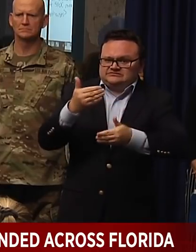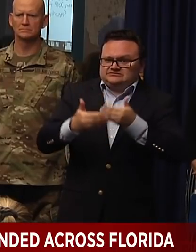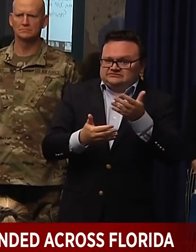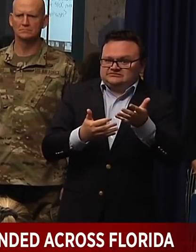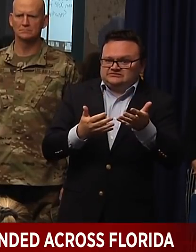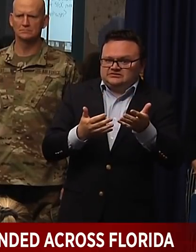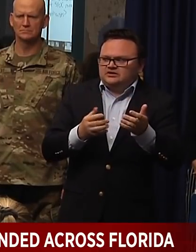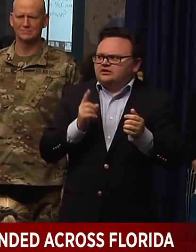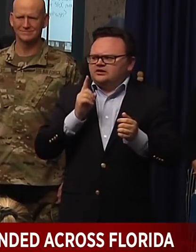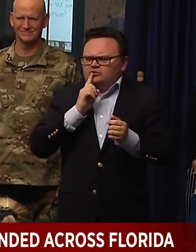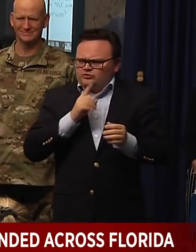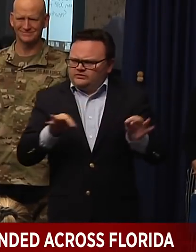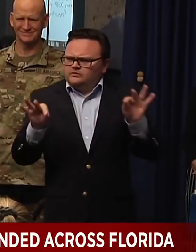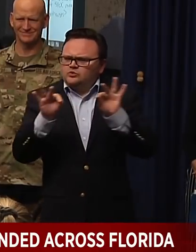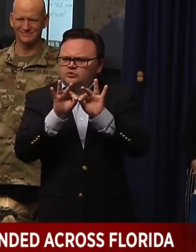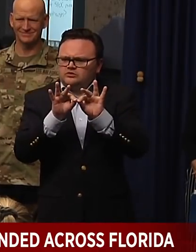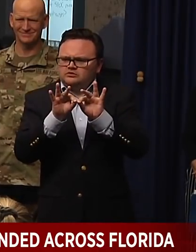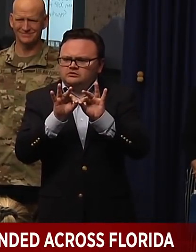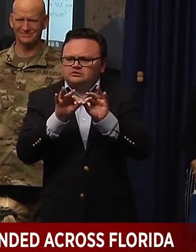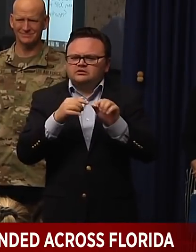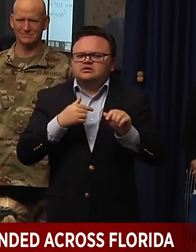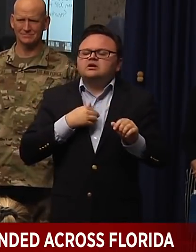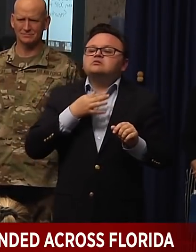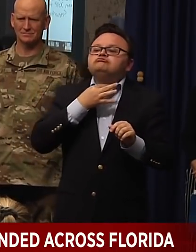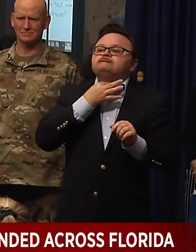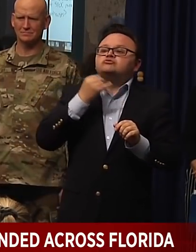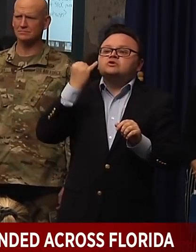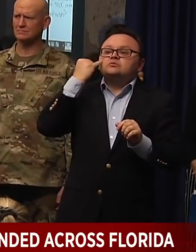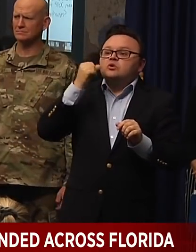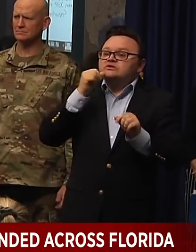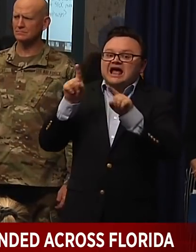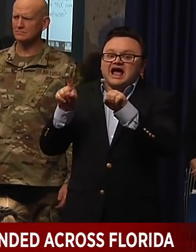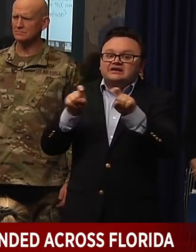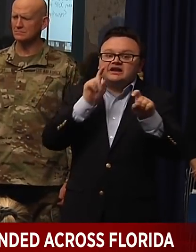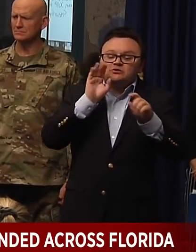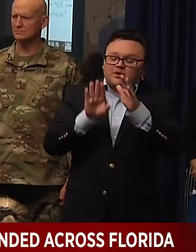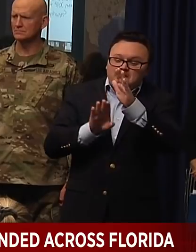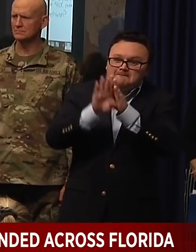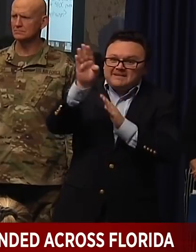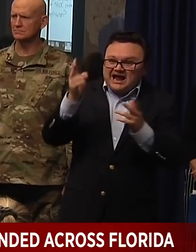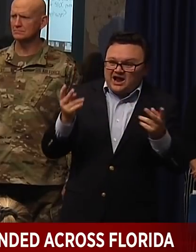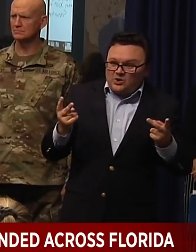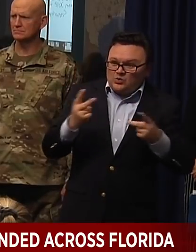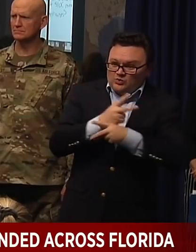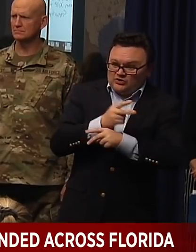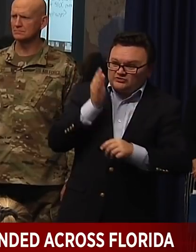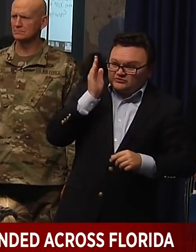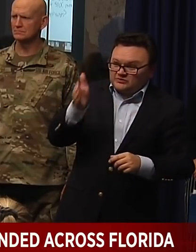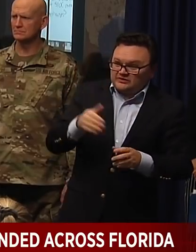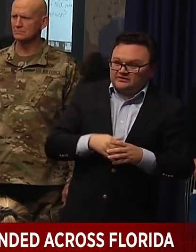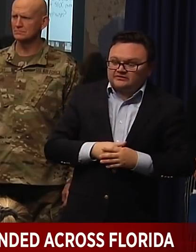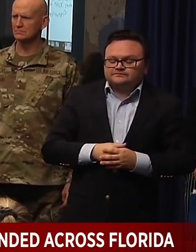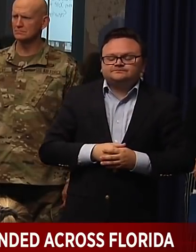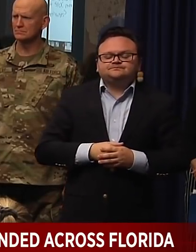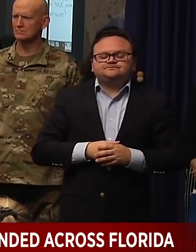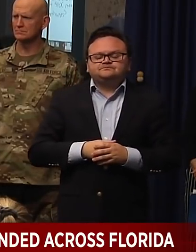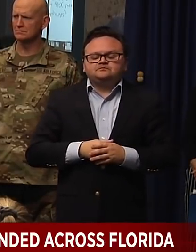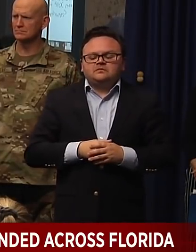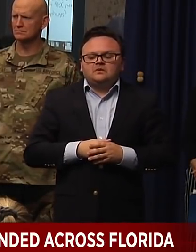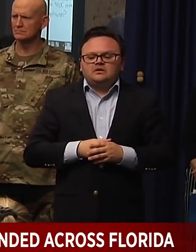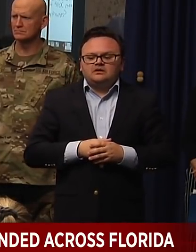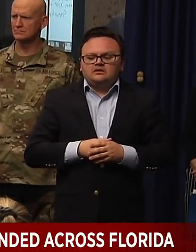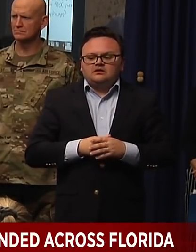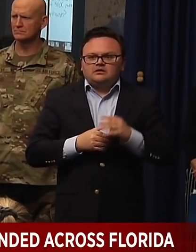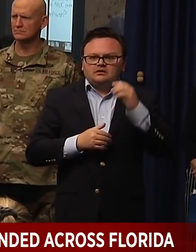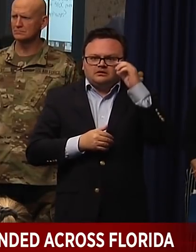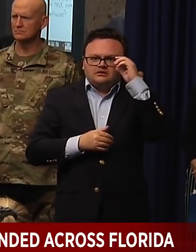there a threat there's going to be another curve if we don't get done with that? So doing this stuff is there's a limited